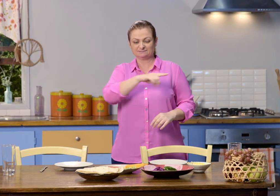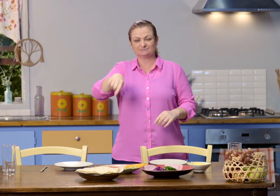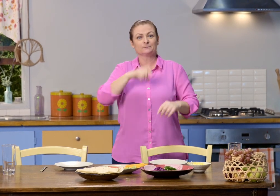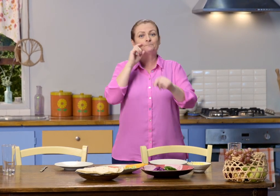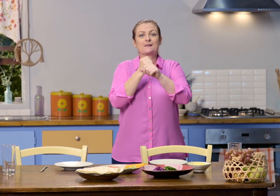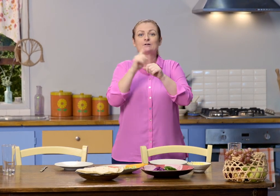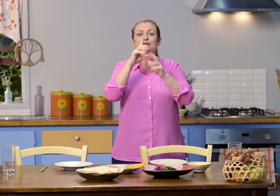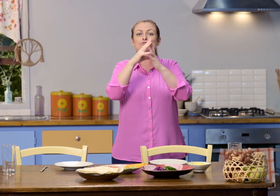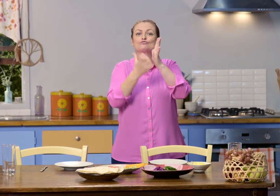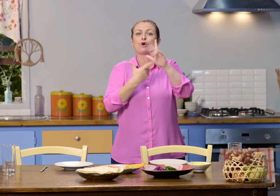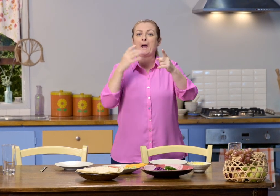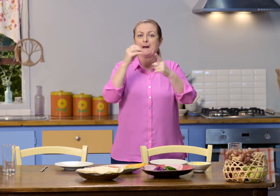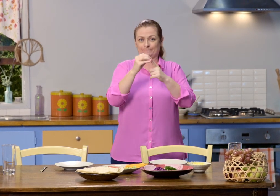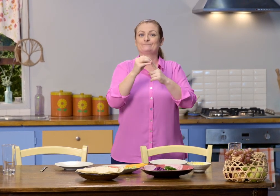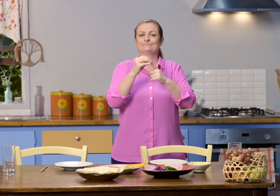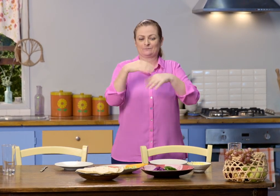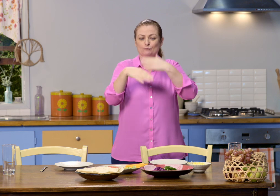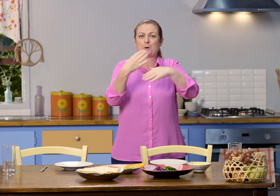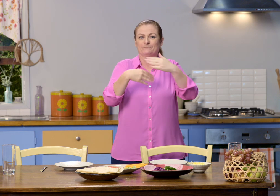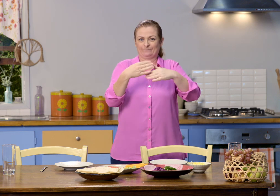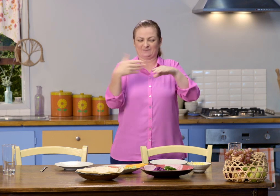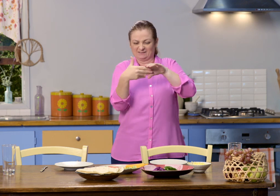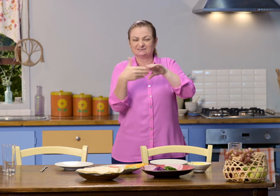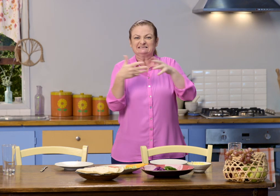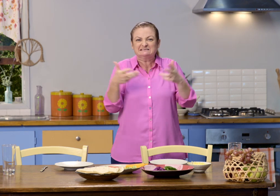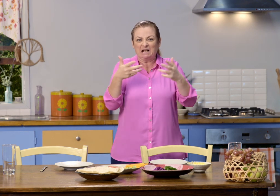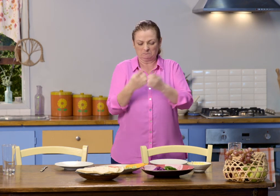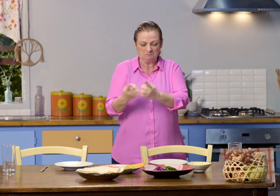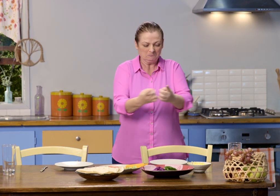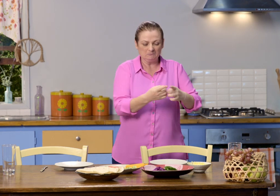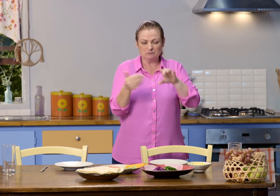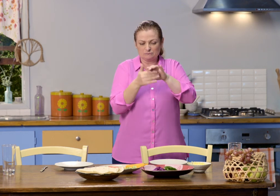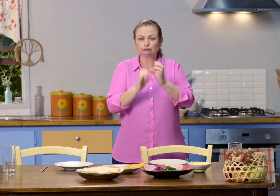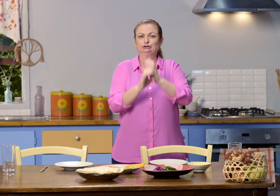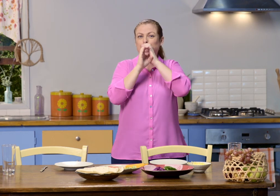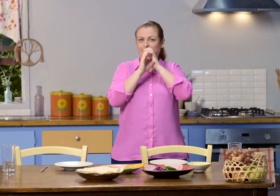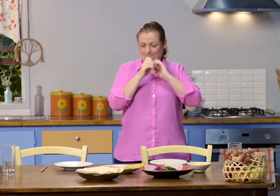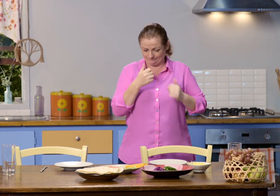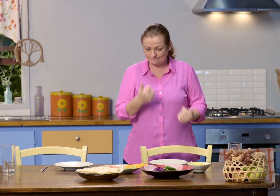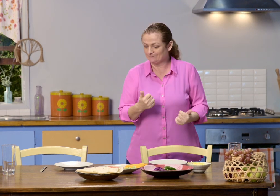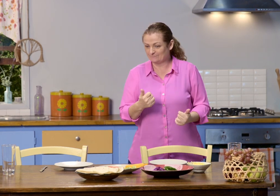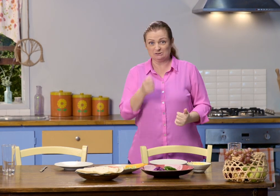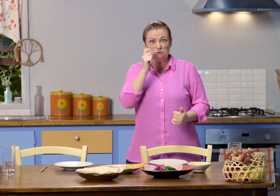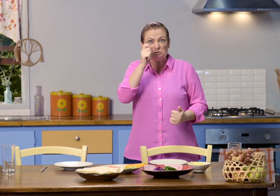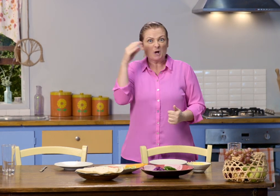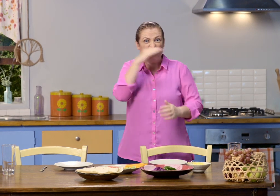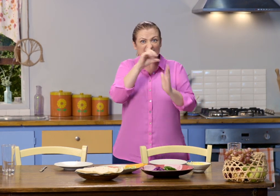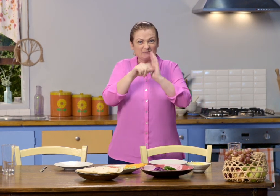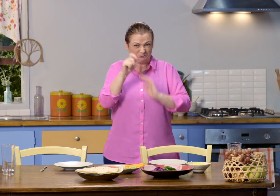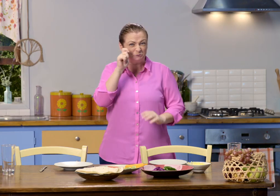lunch. We're going to have some wraps for lunch today, with some lovely salad in there. It's almost